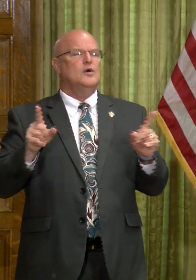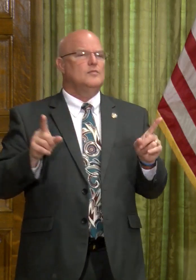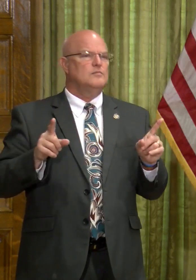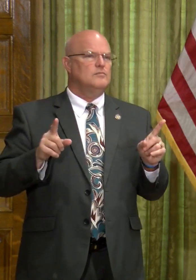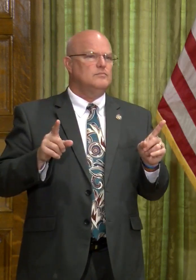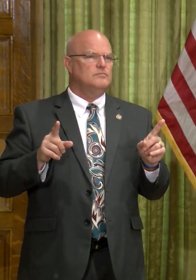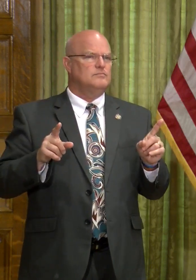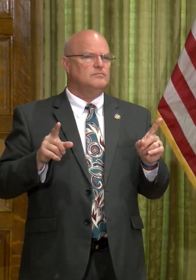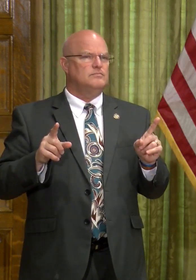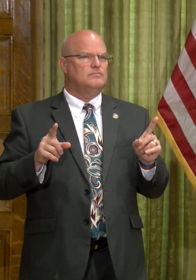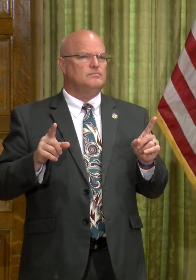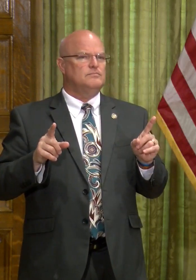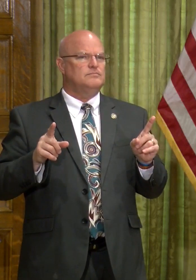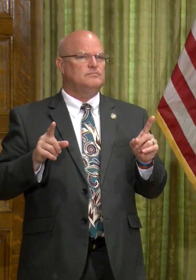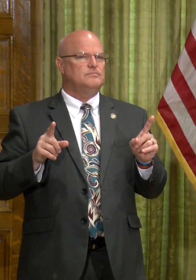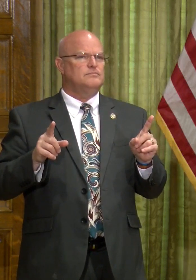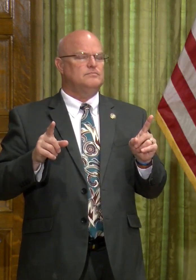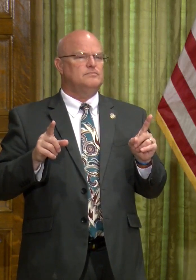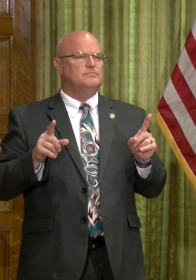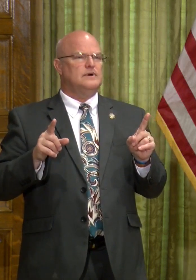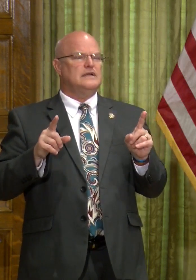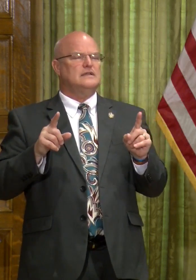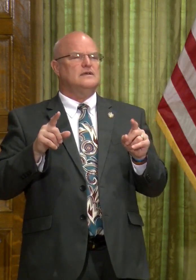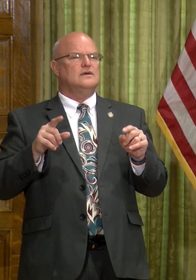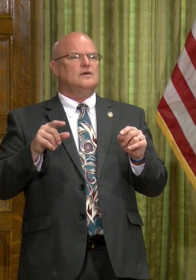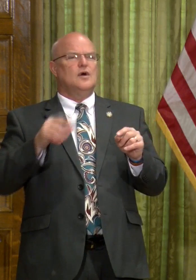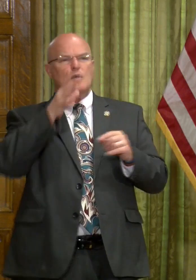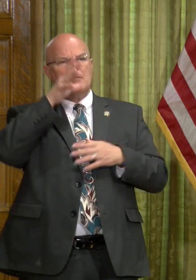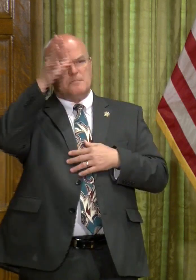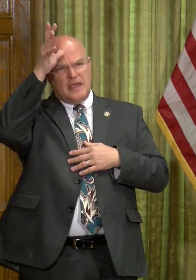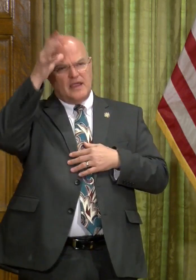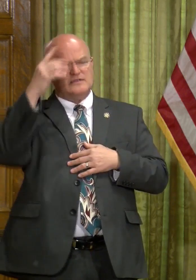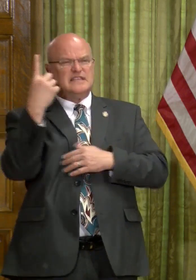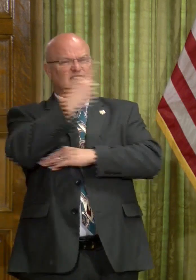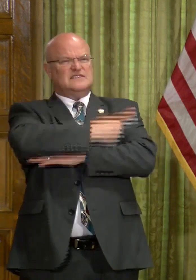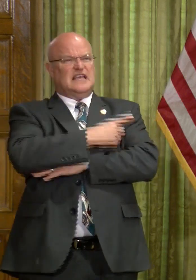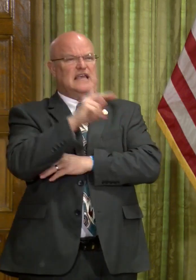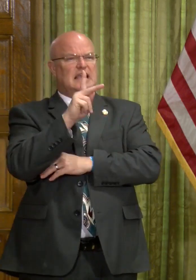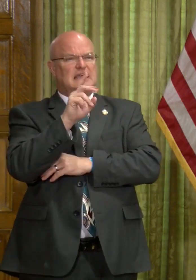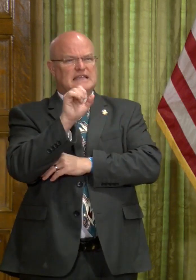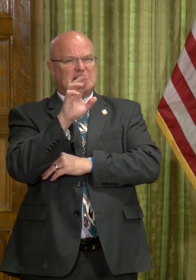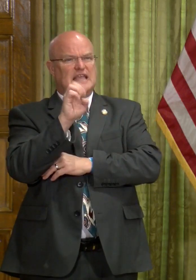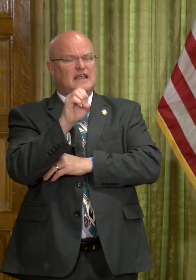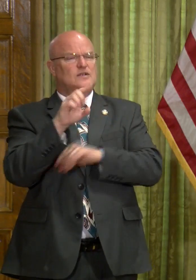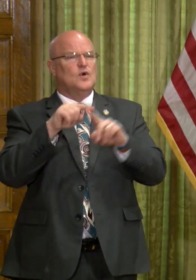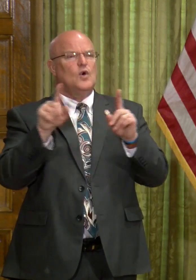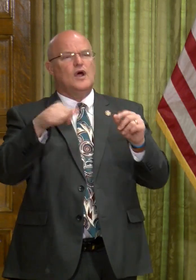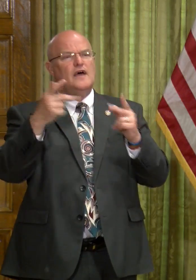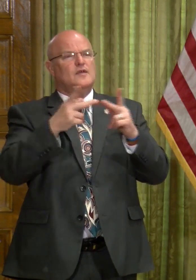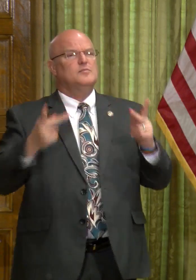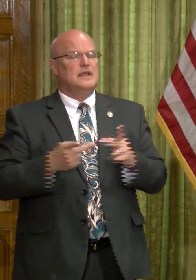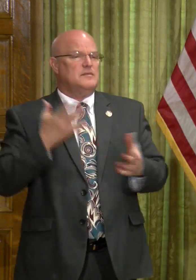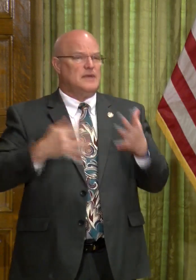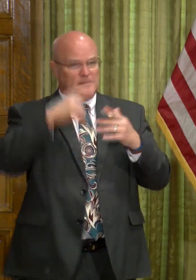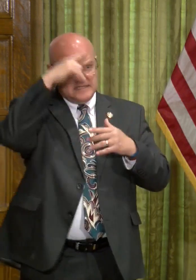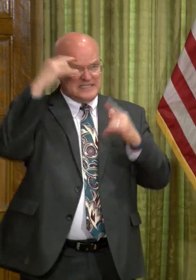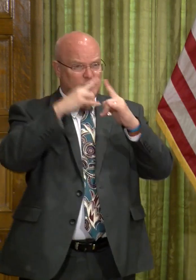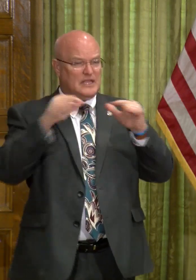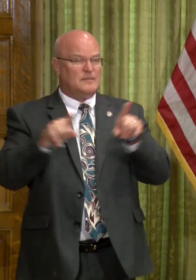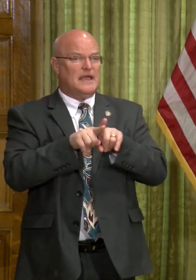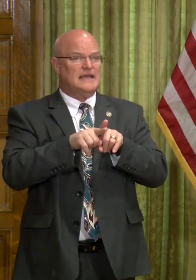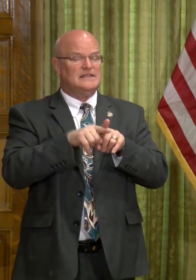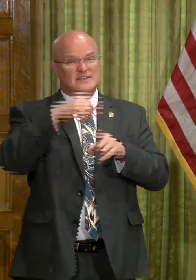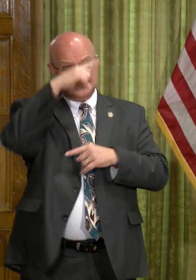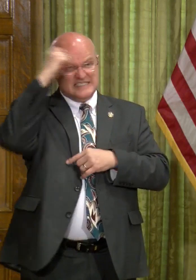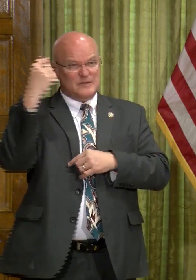centers continue to remain open. So, how do you address parents who have kids in K-12 or beyond that, you know, may use summer camps as their